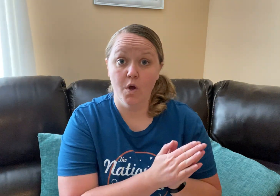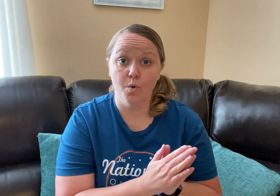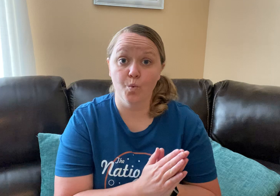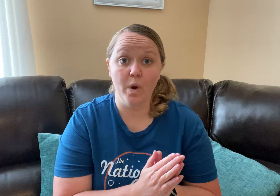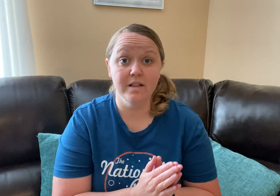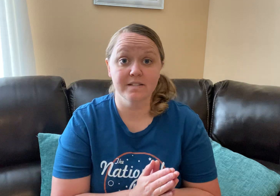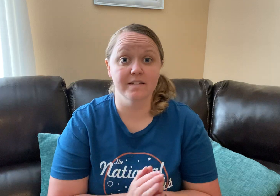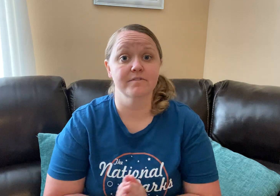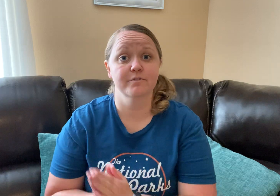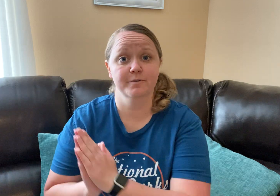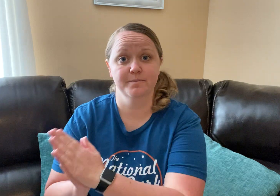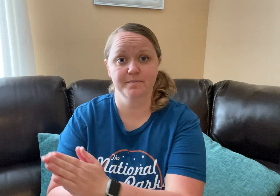Relative.